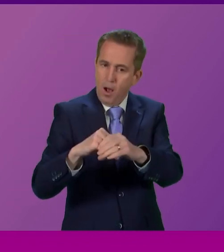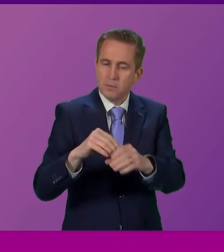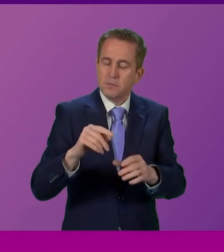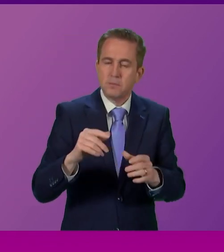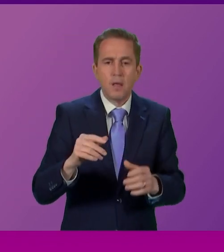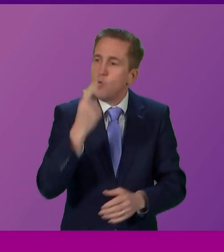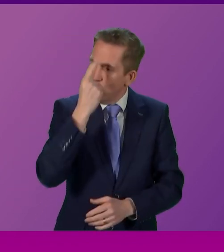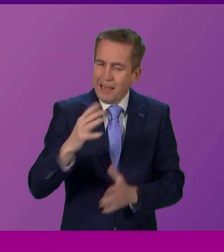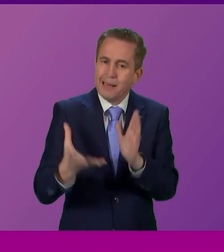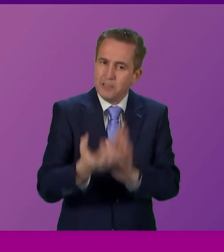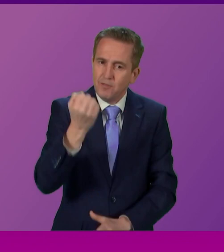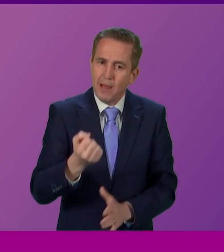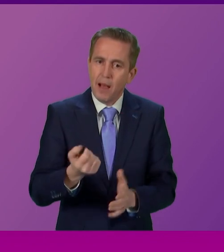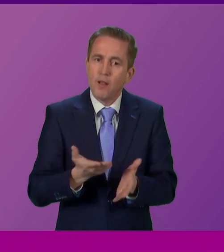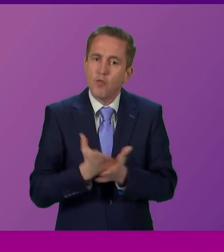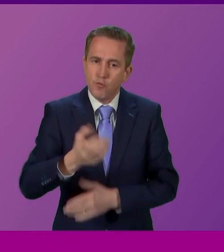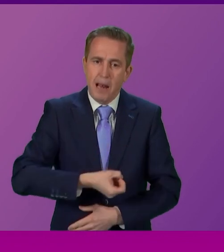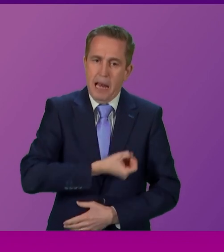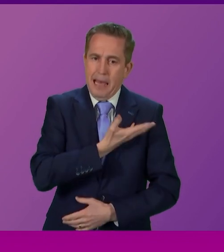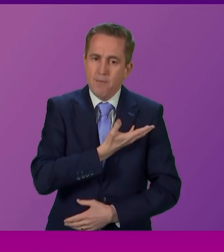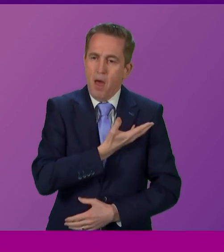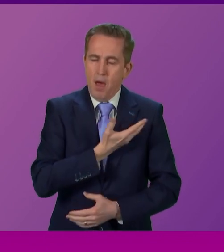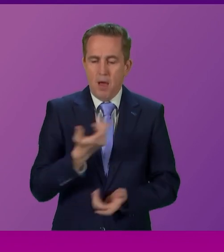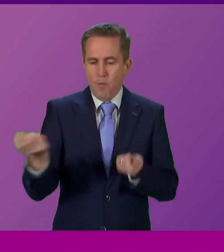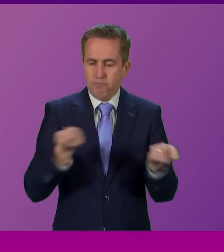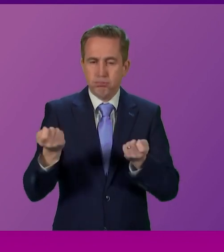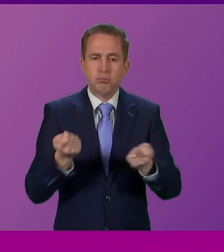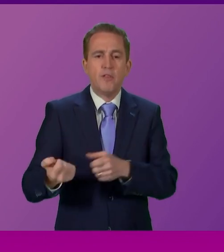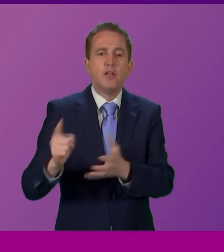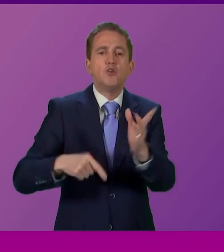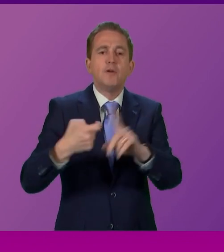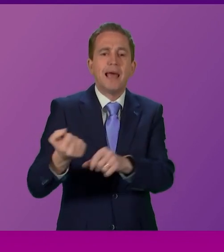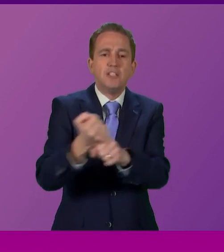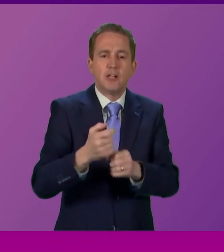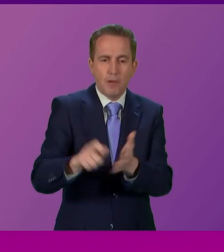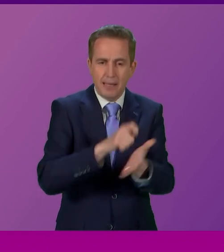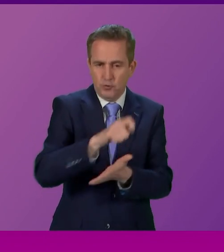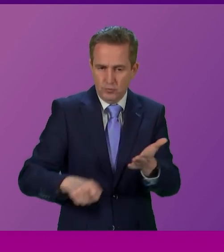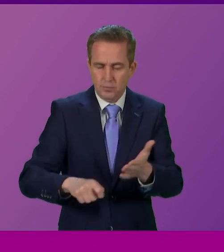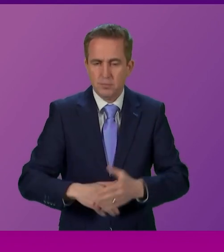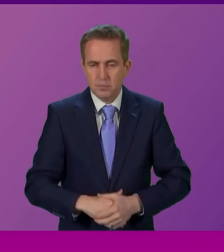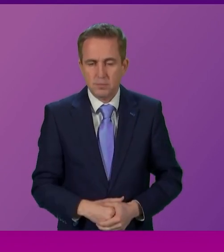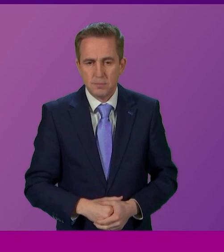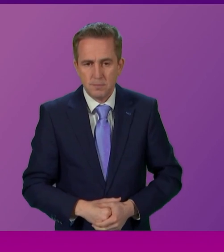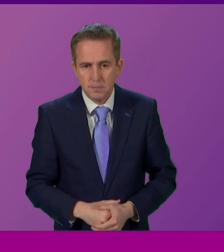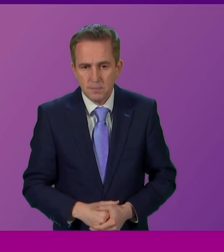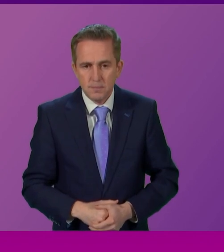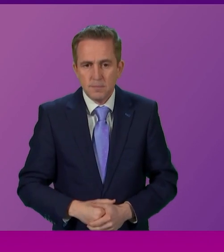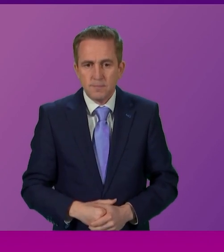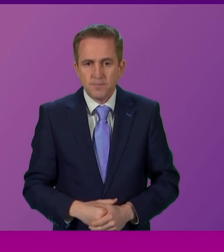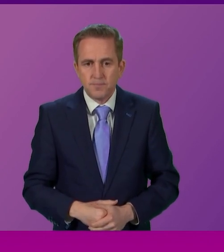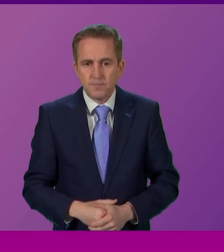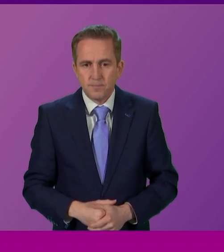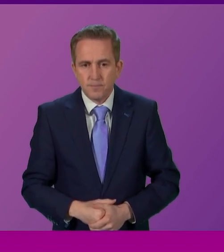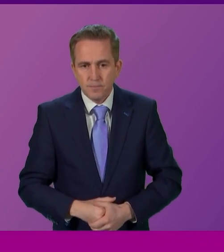chooses. It is the change that we will deliver at a UK general election. I am very grateful. Thank you, Mr O'Kane. I